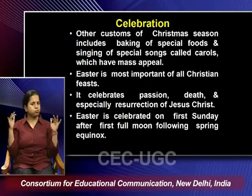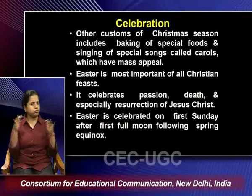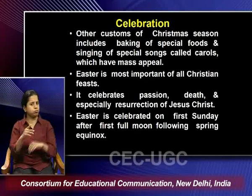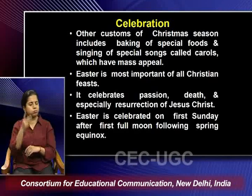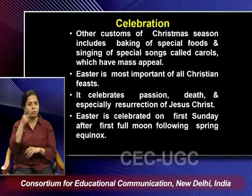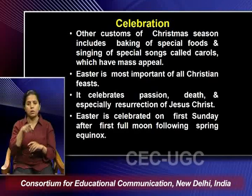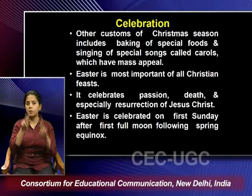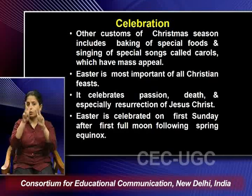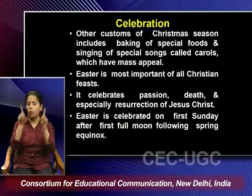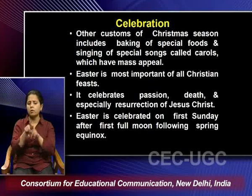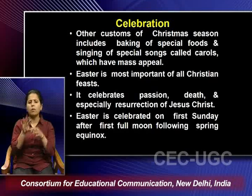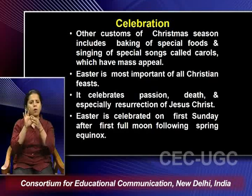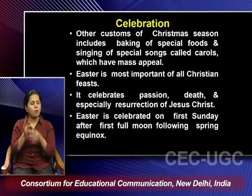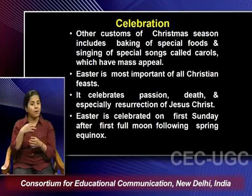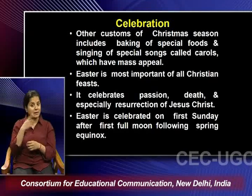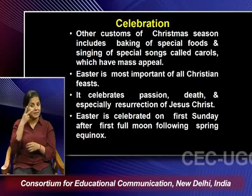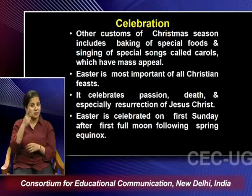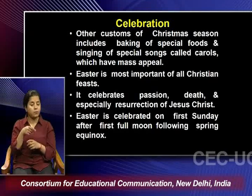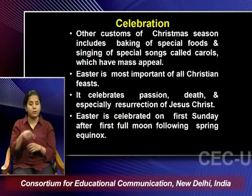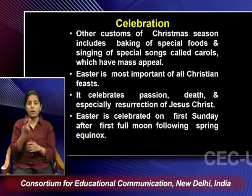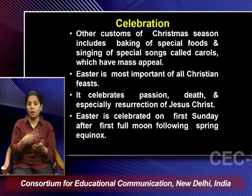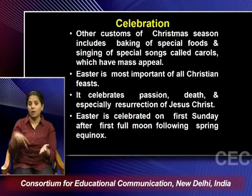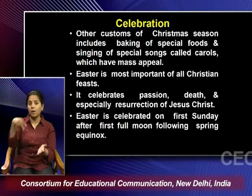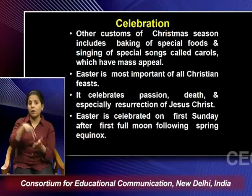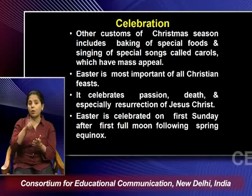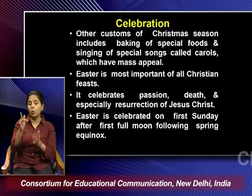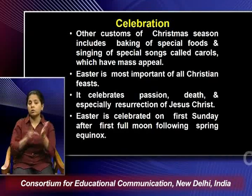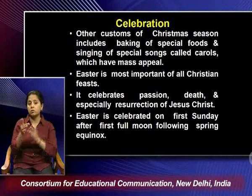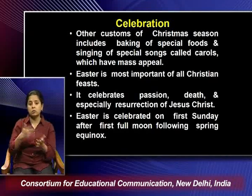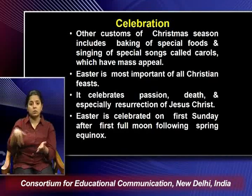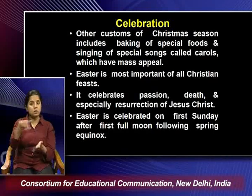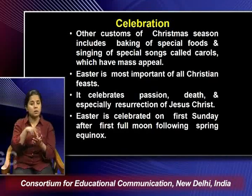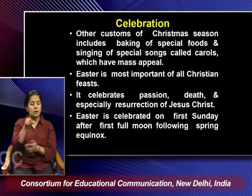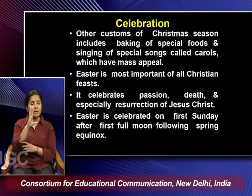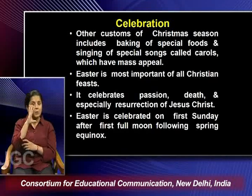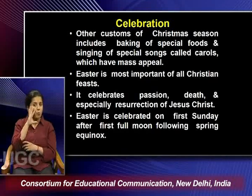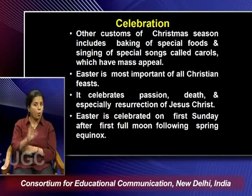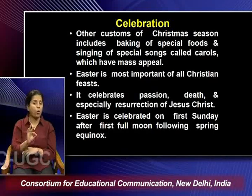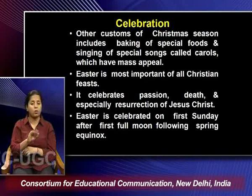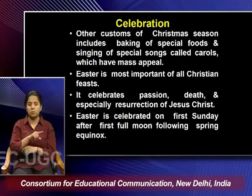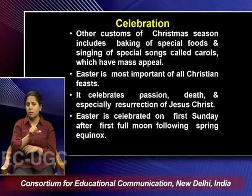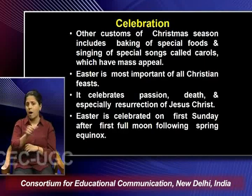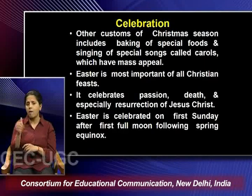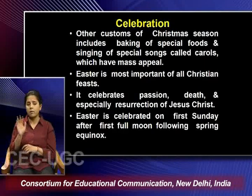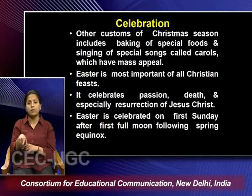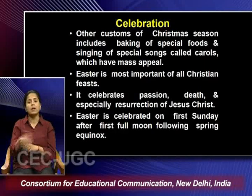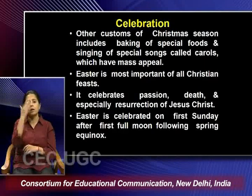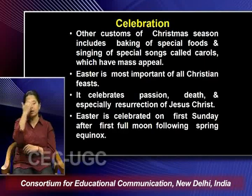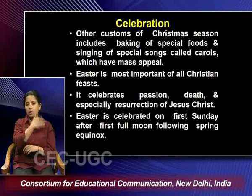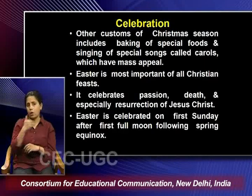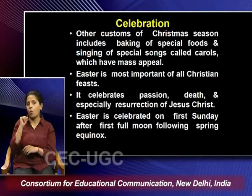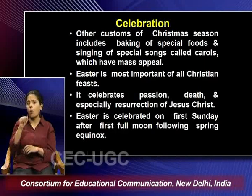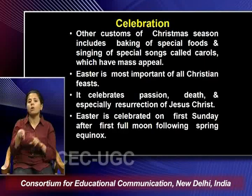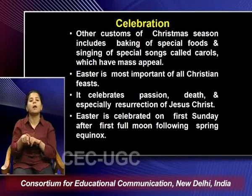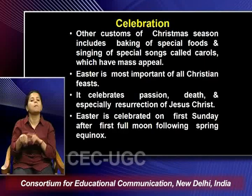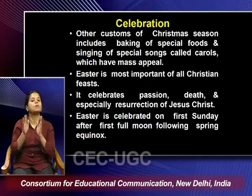that context, we also find where the Easter is considered to be one of the most important events all the Christian feast and